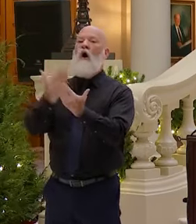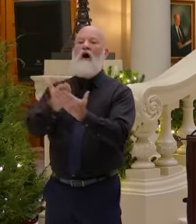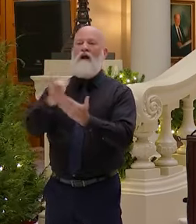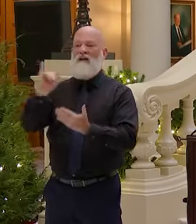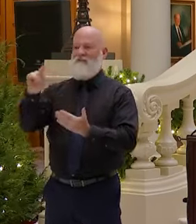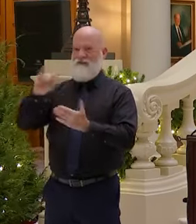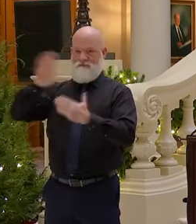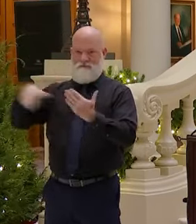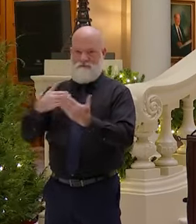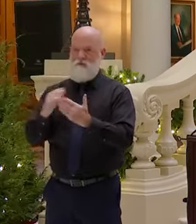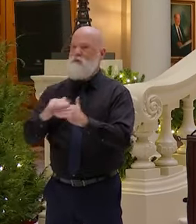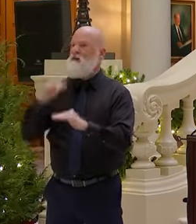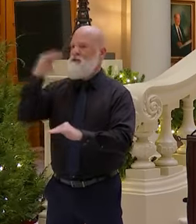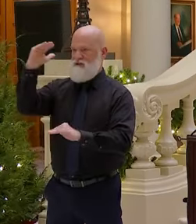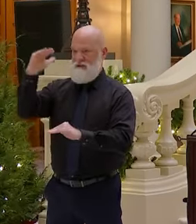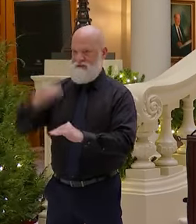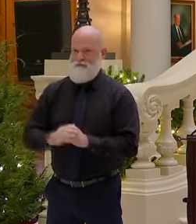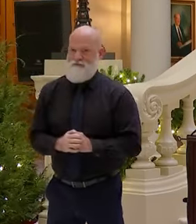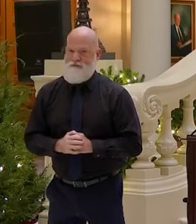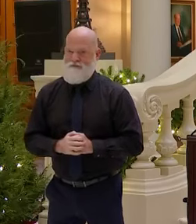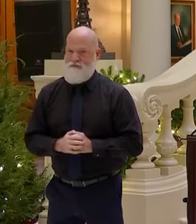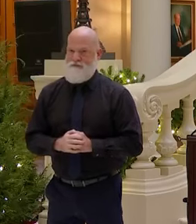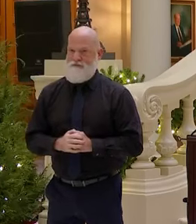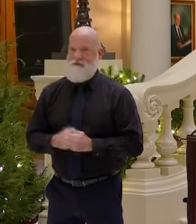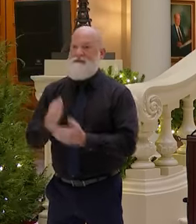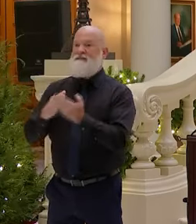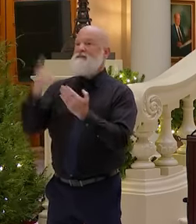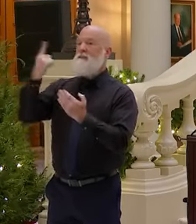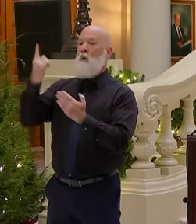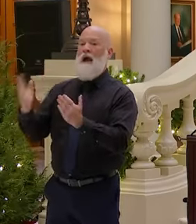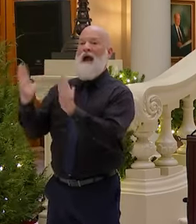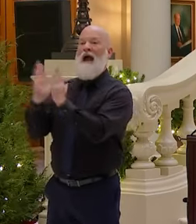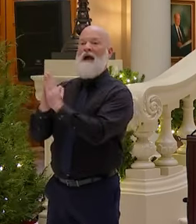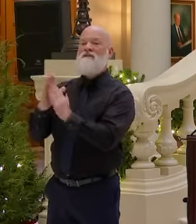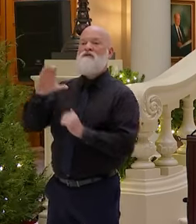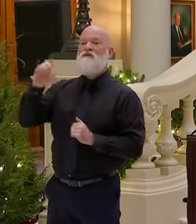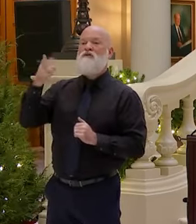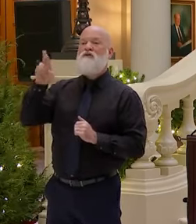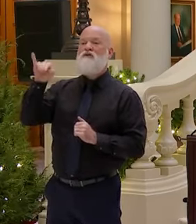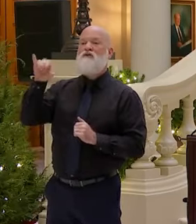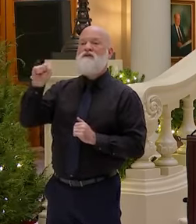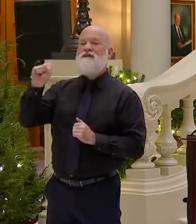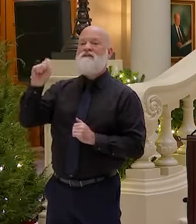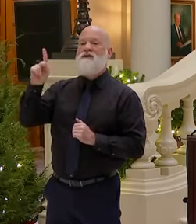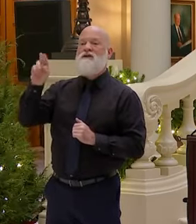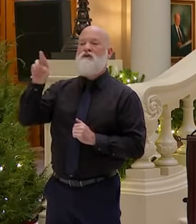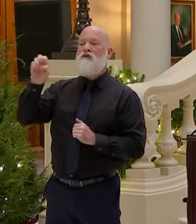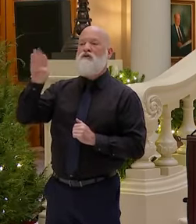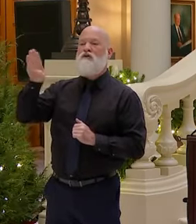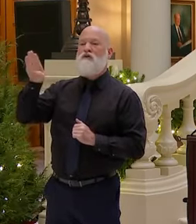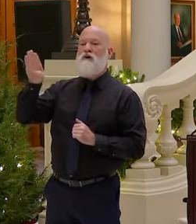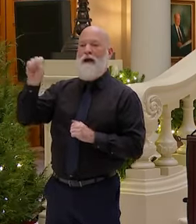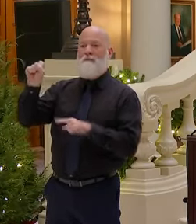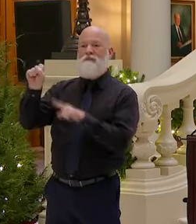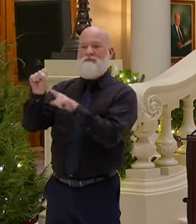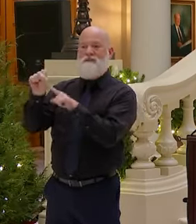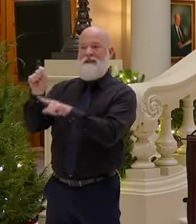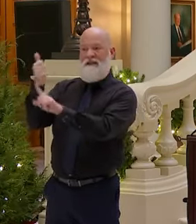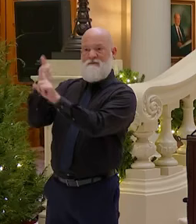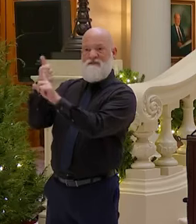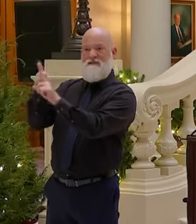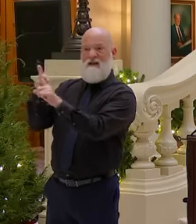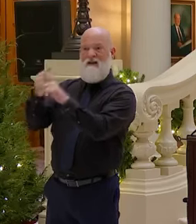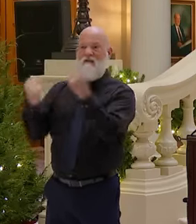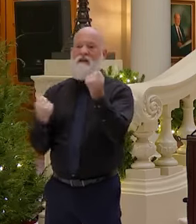Joe DeGenova today asked for Chris Krebs, a patriot who ran CISA, to be shot. A 20